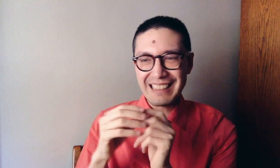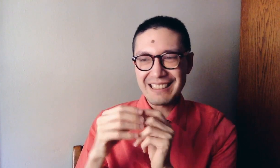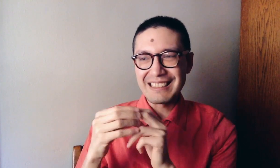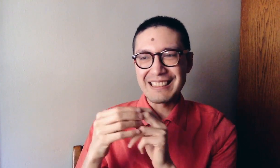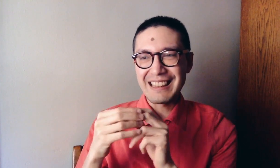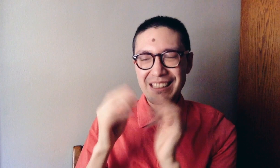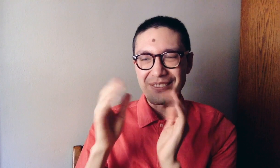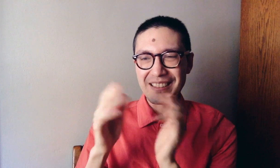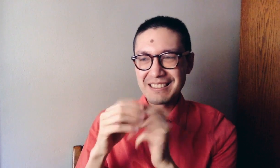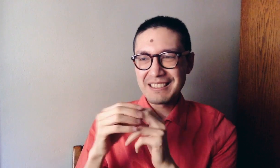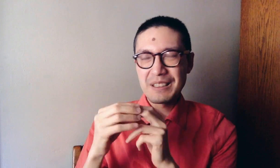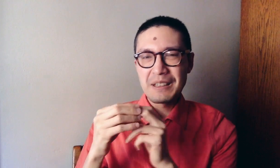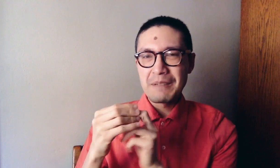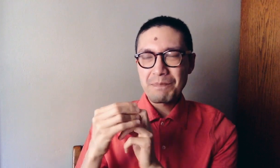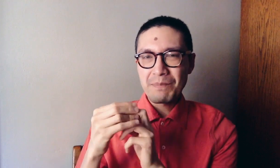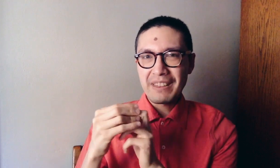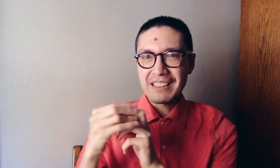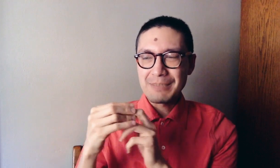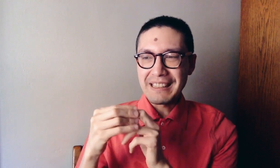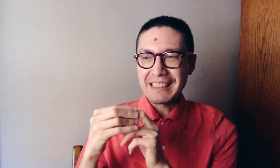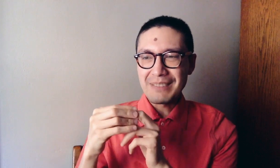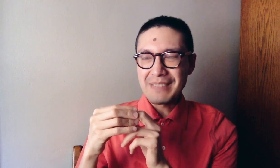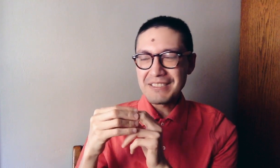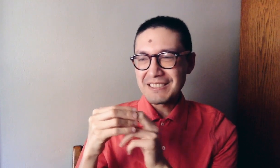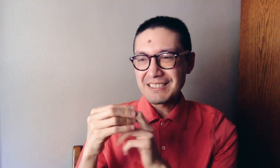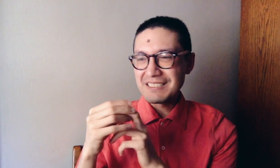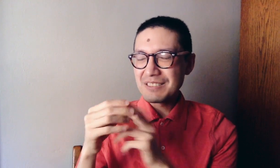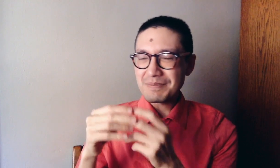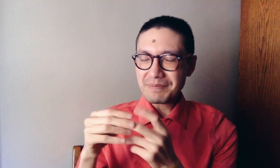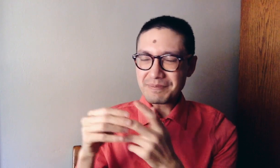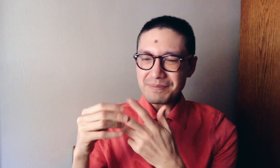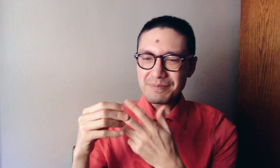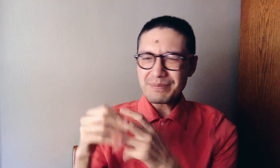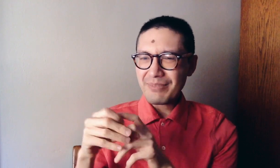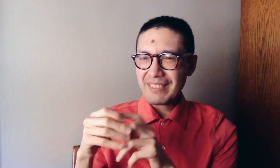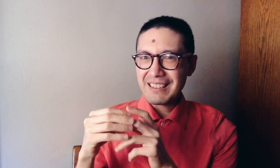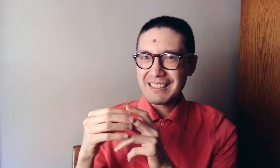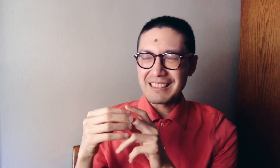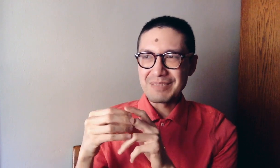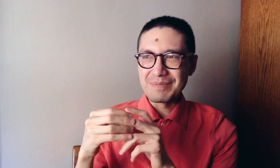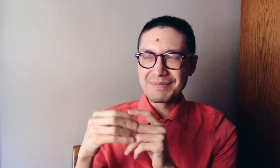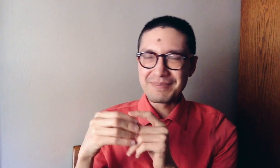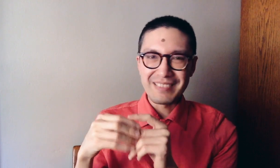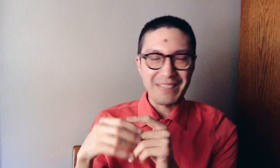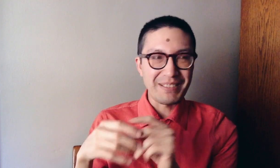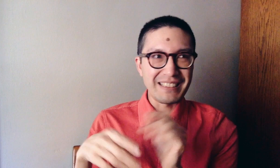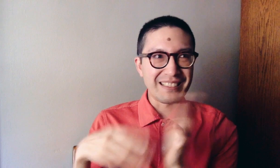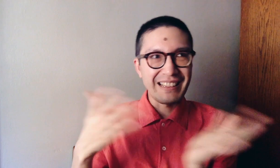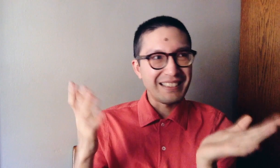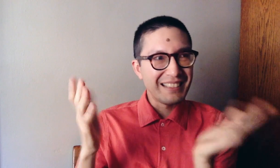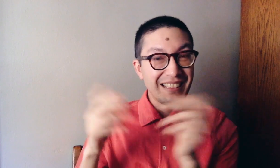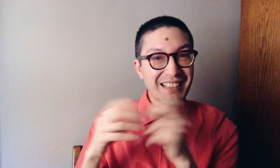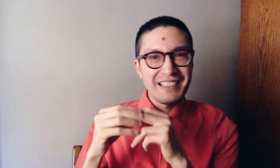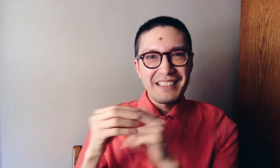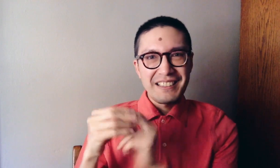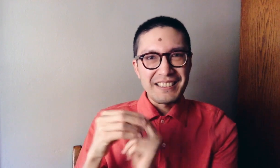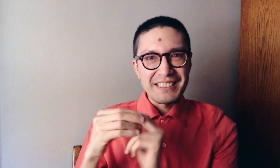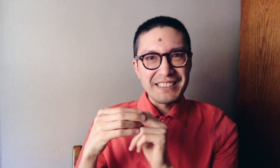and think about speaking to people. Um, maybe, but you should